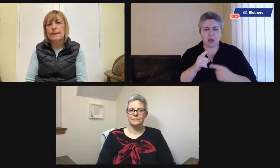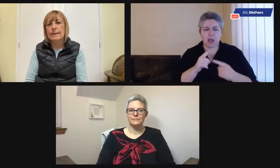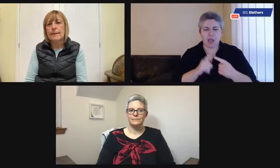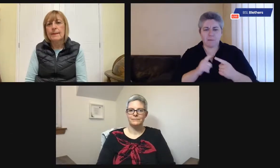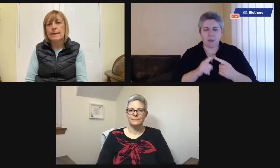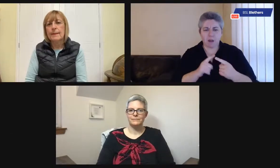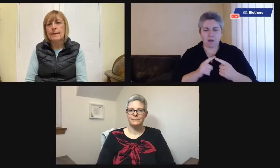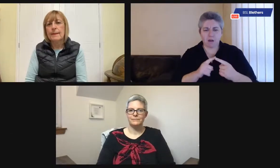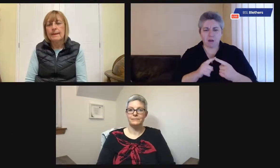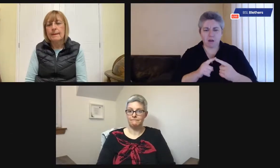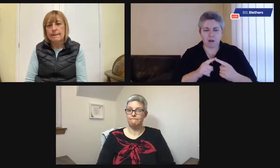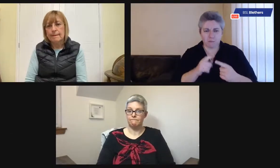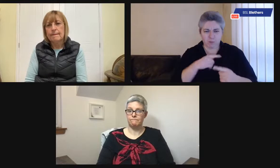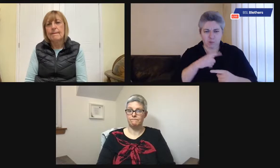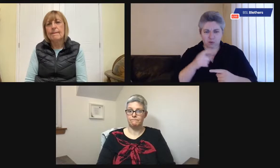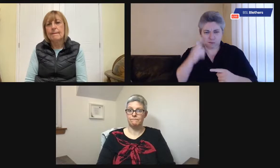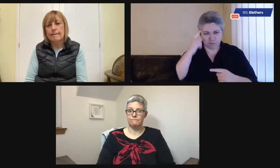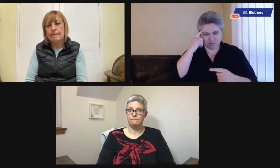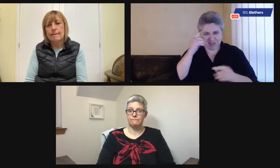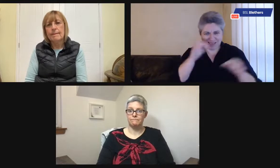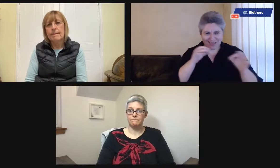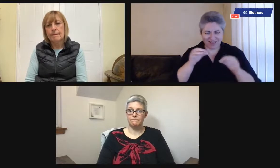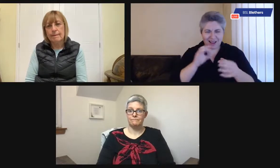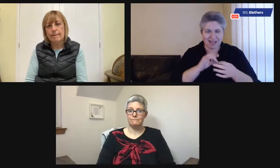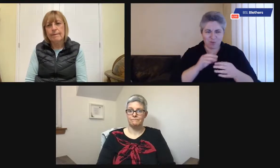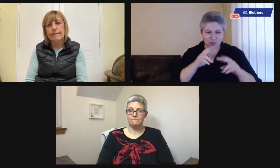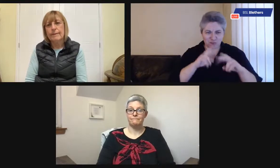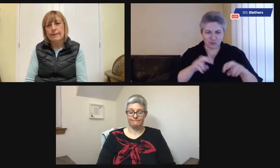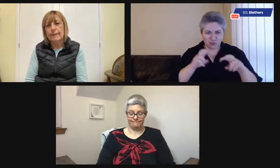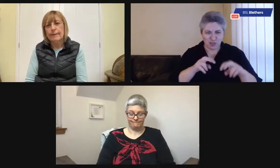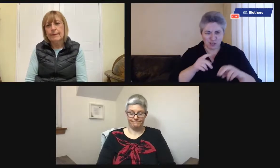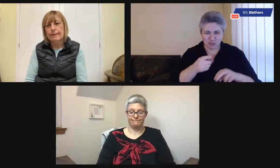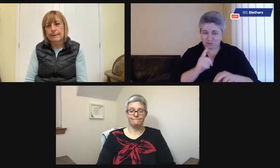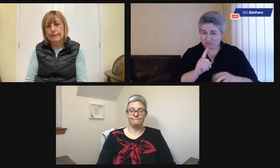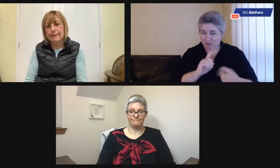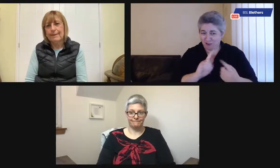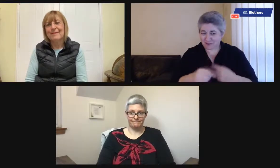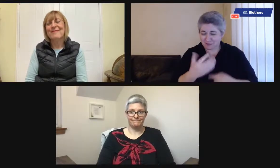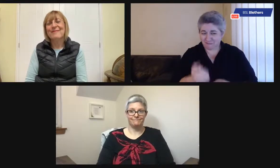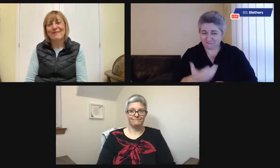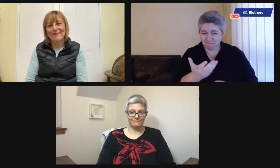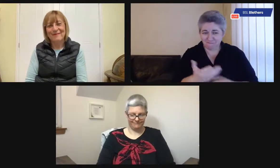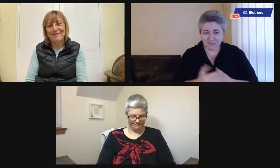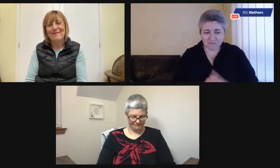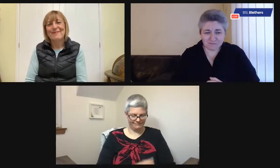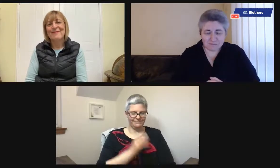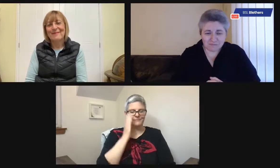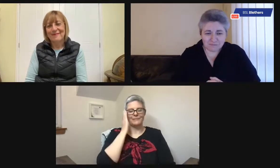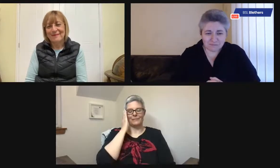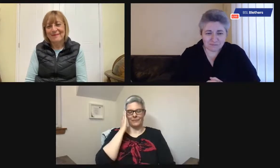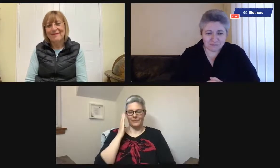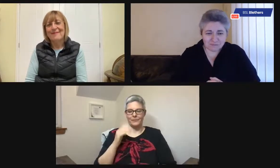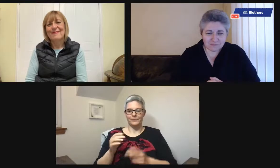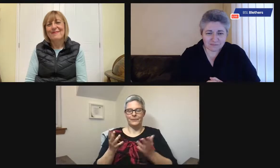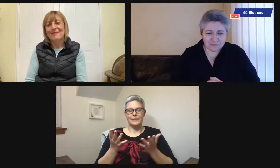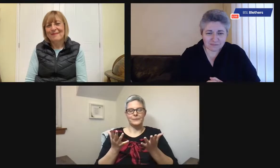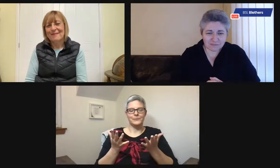Okay, I'm going to put that question to Emma first, I think, because you know more about the brain and how it functions. Can you answer that one, Emma?